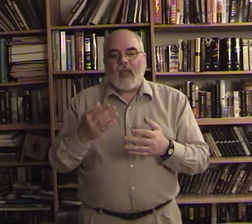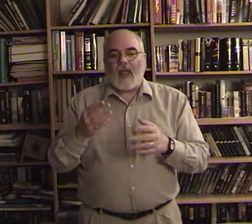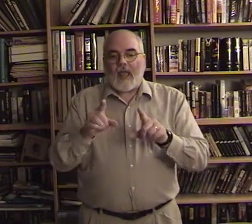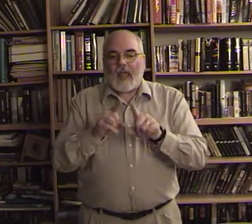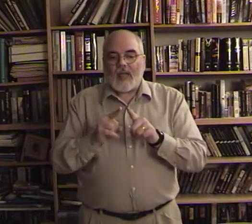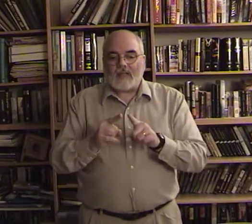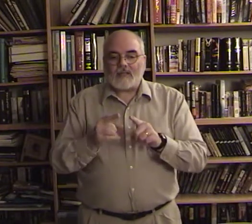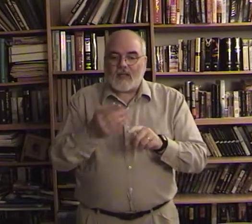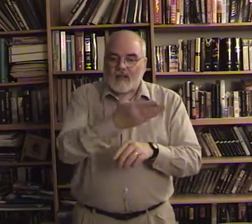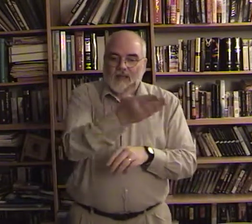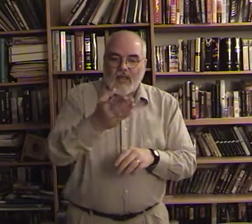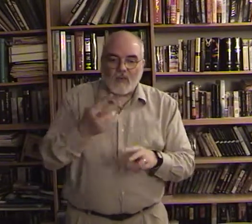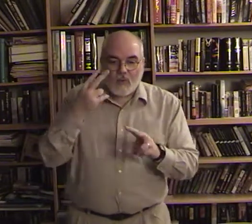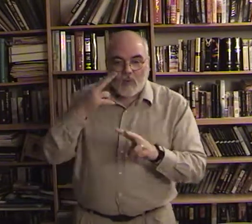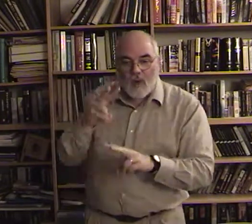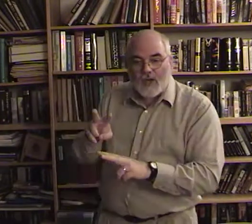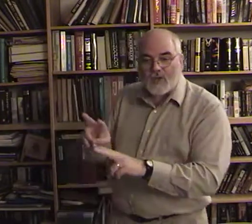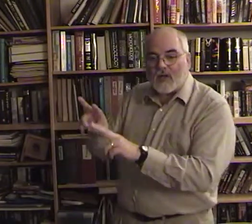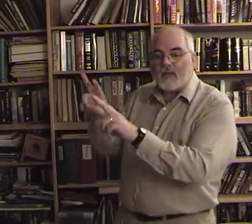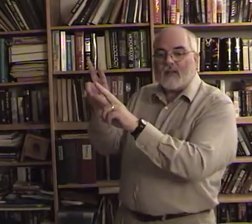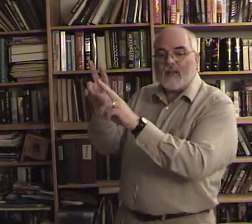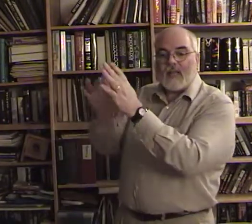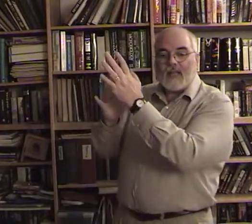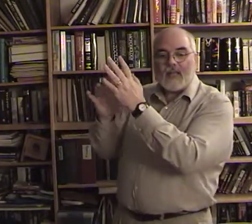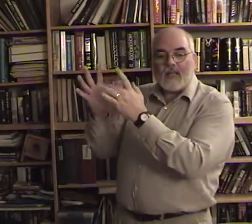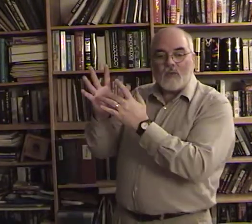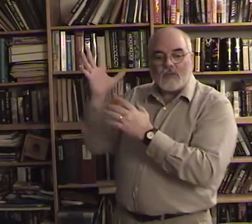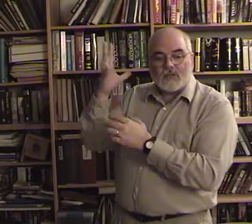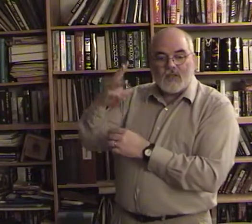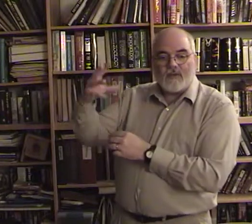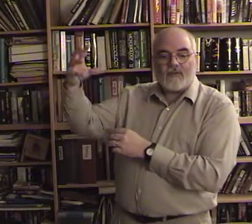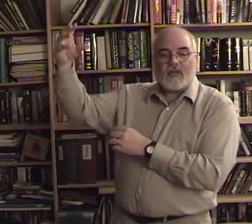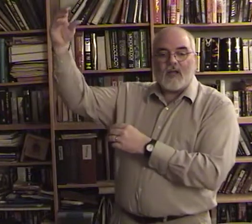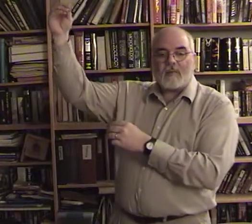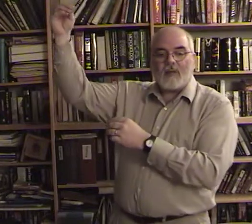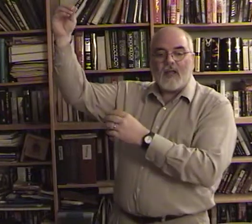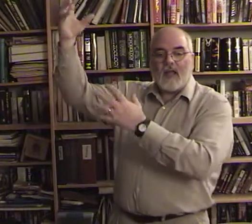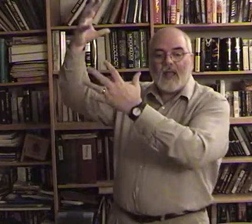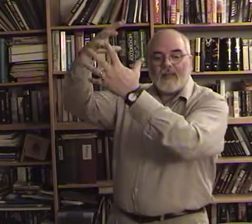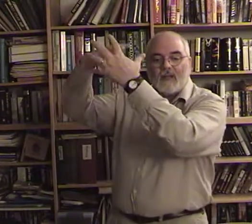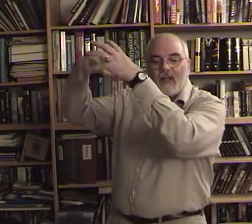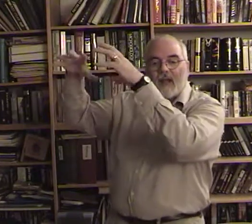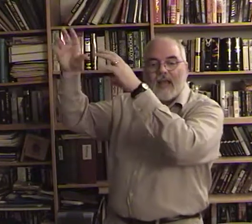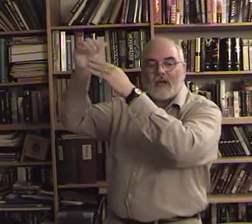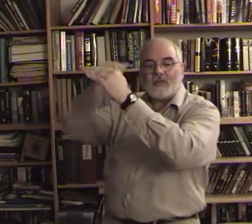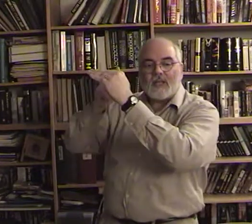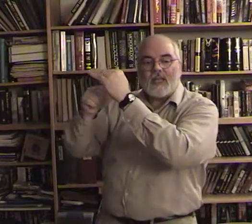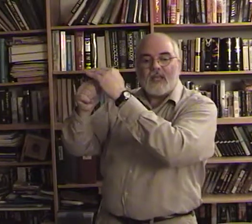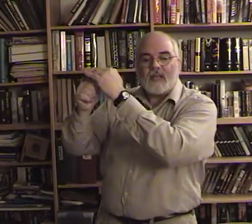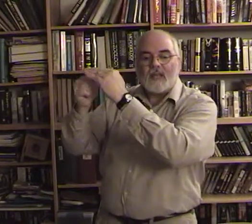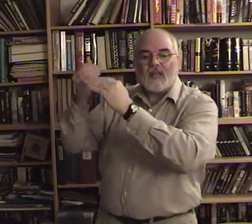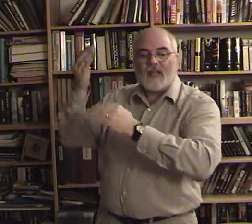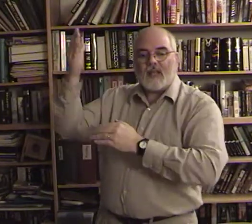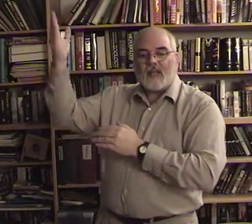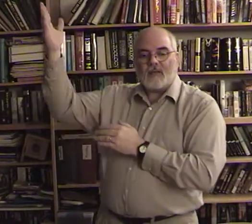as they were watching he was lifted up and the clouds hid him